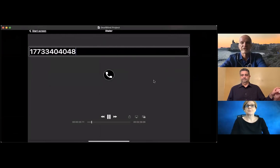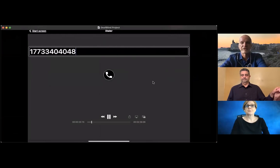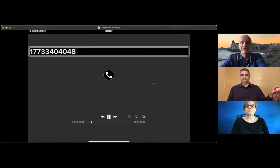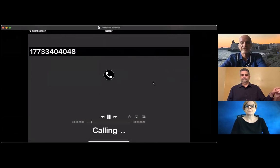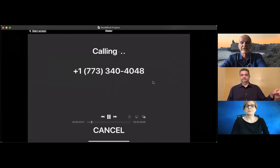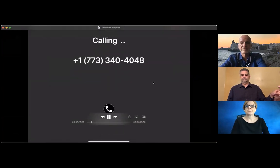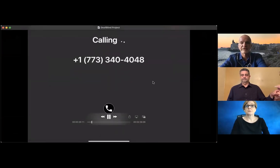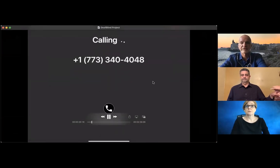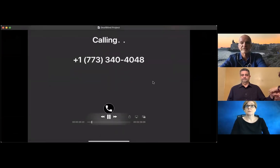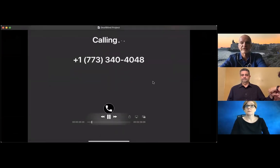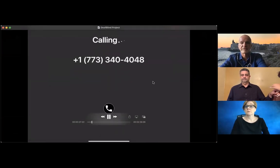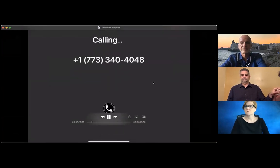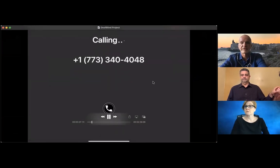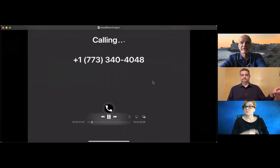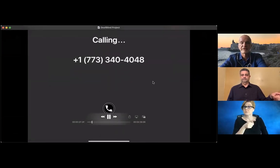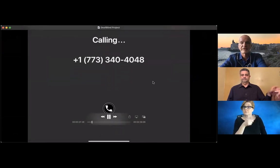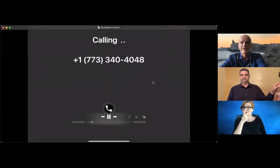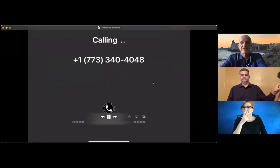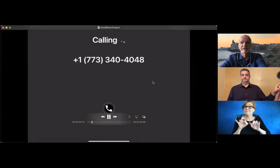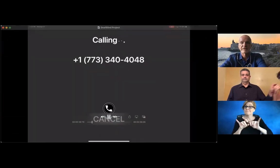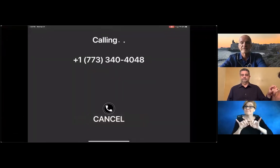So, can see, type the number.